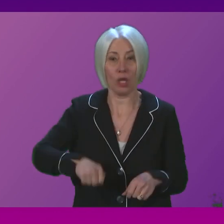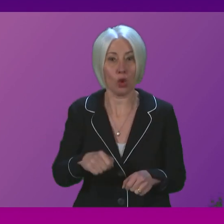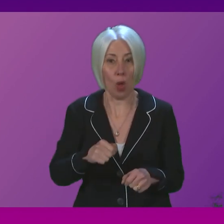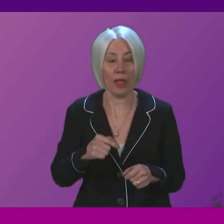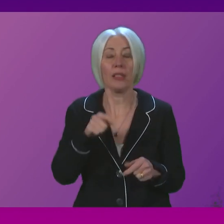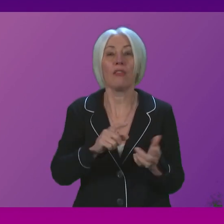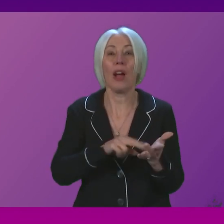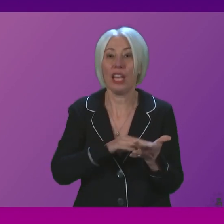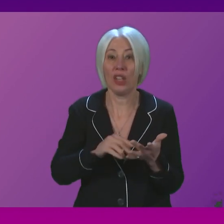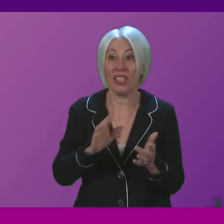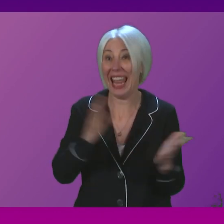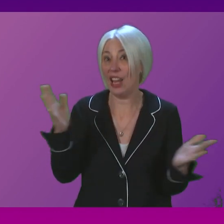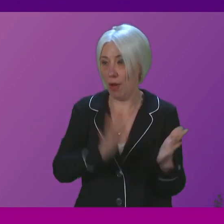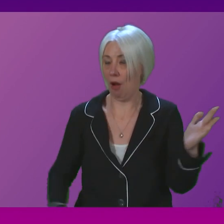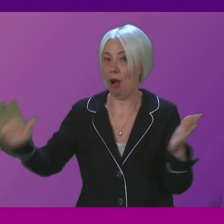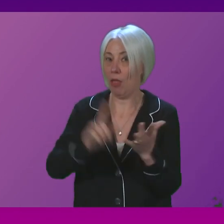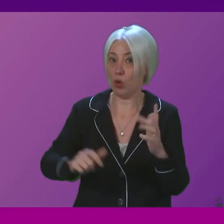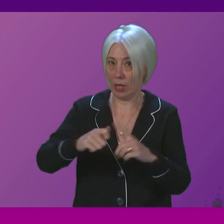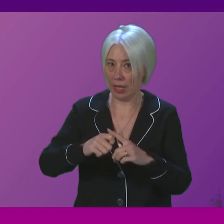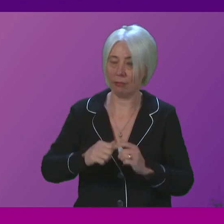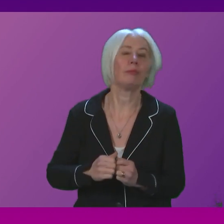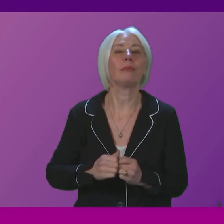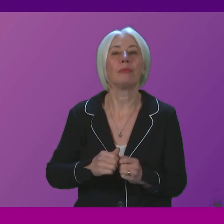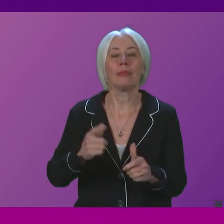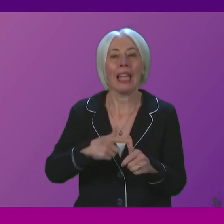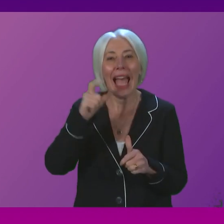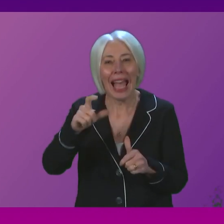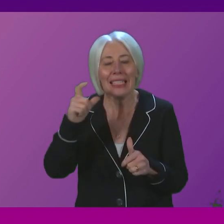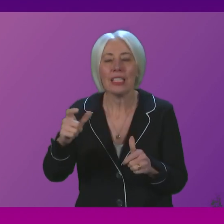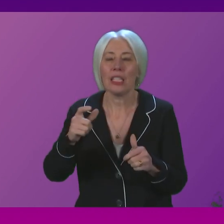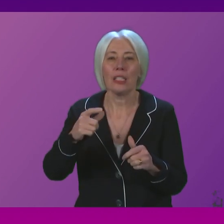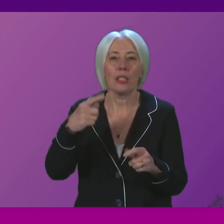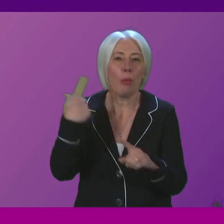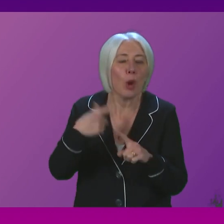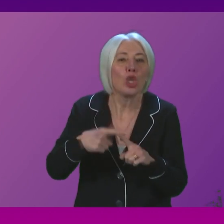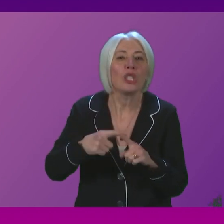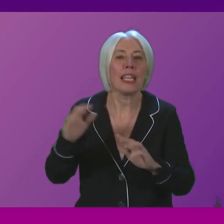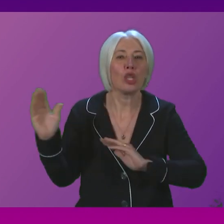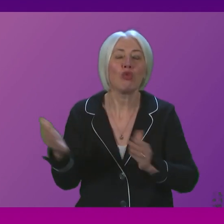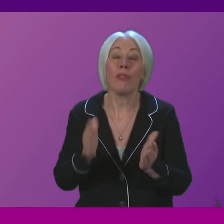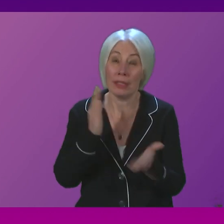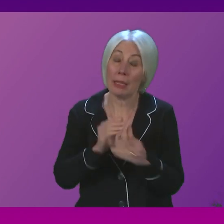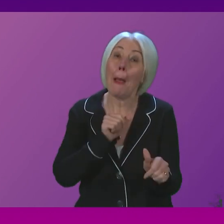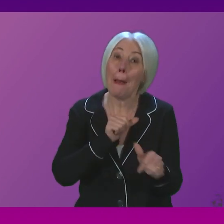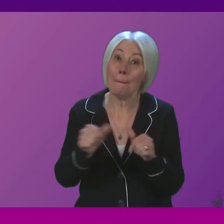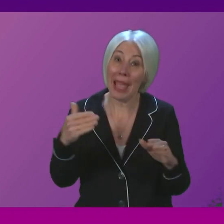UK. Our accident and emergency services, while under significant pressure, are the best performing anywhere else